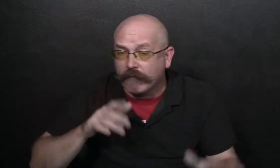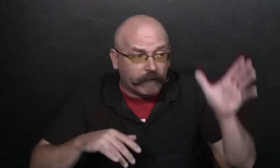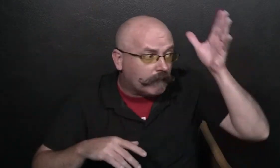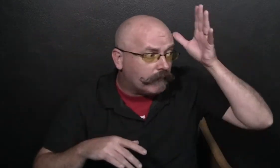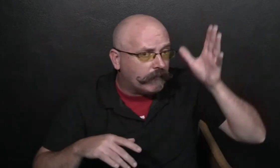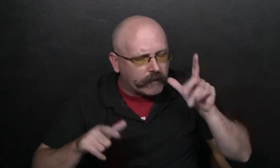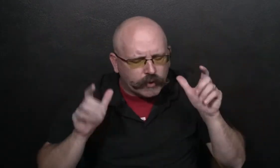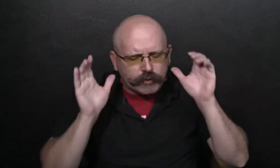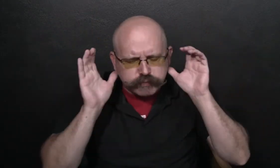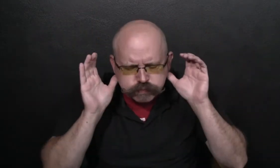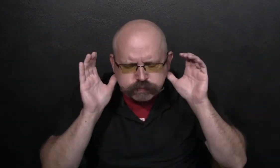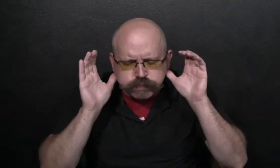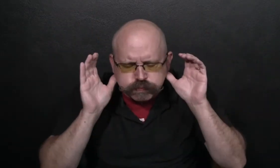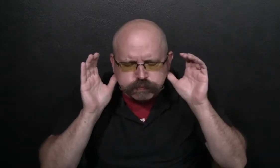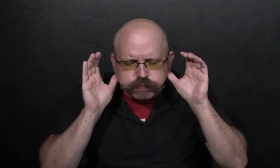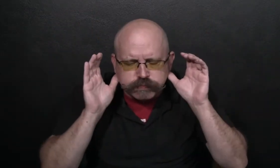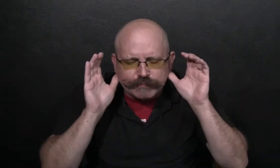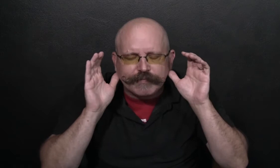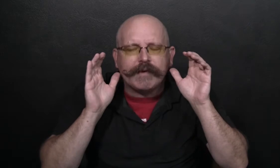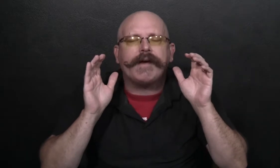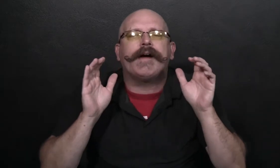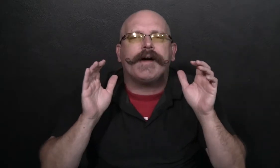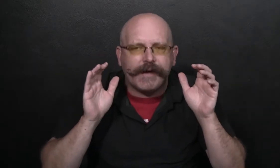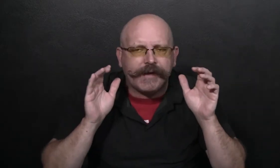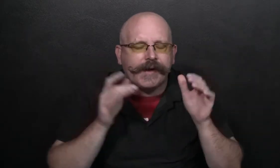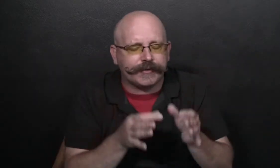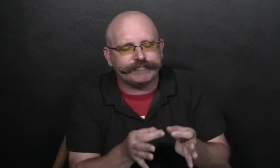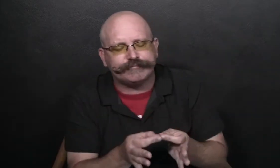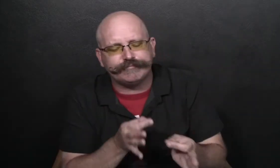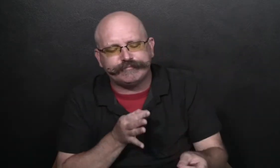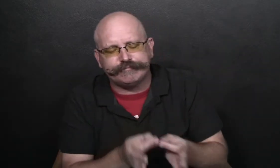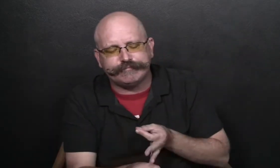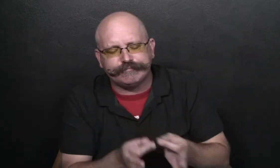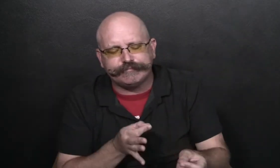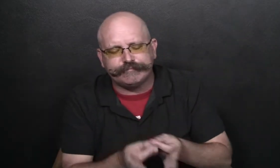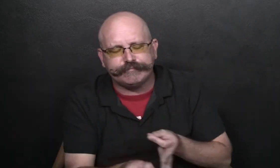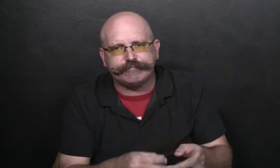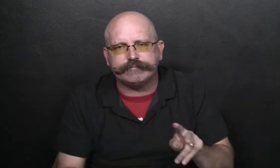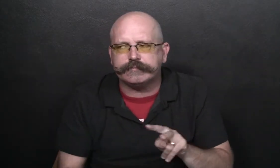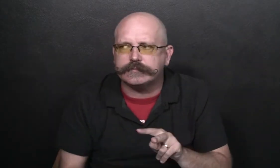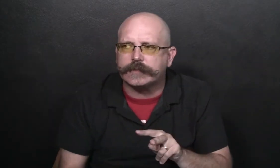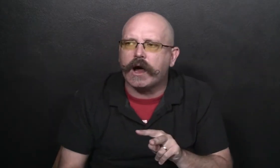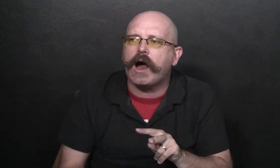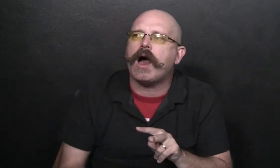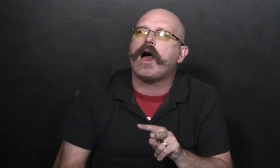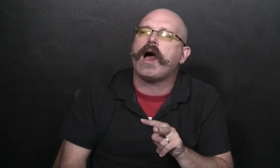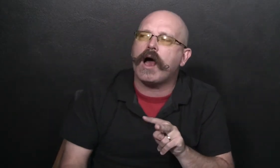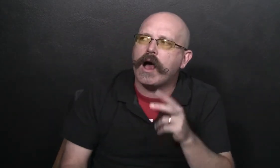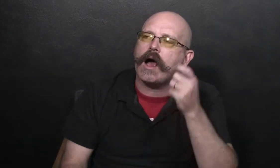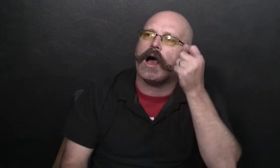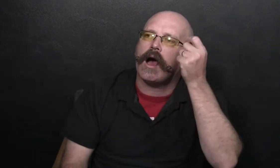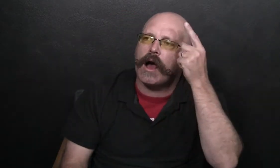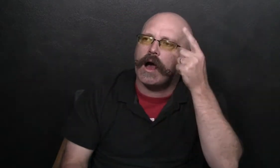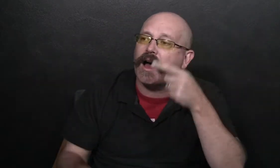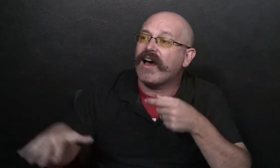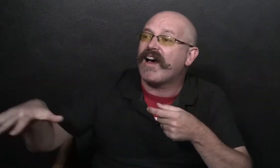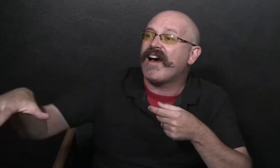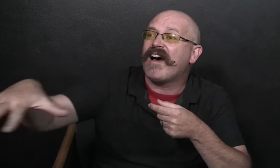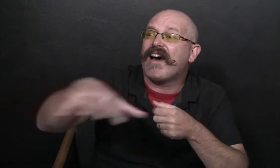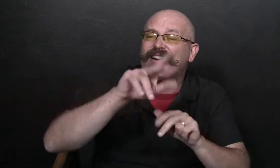about their worries. Their parents listened carefully. Then, they helped them understand